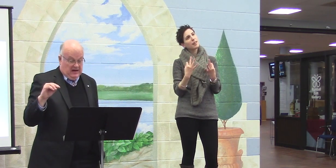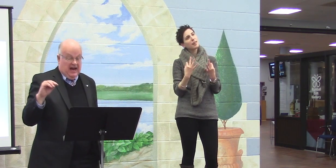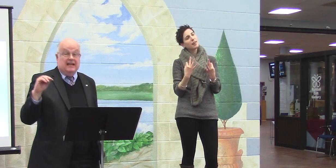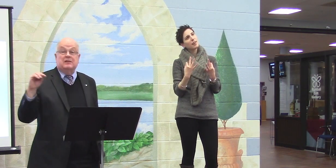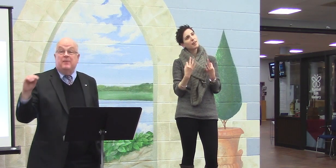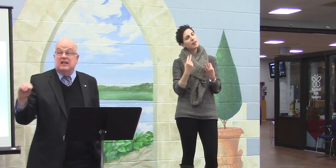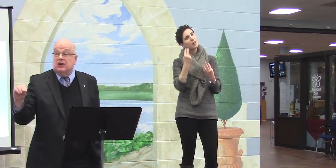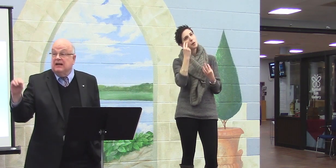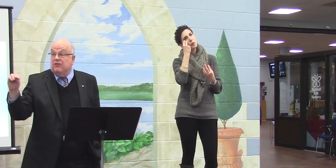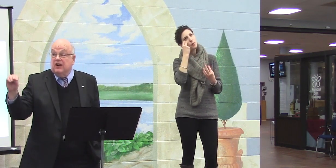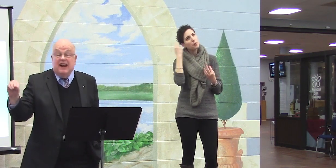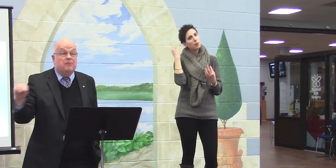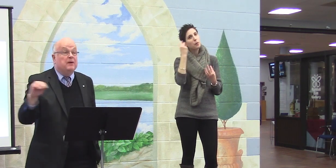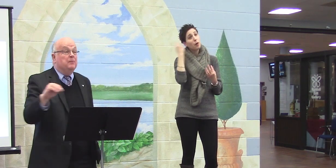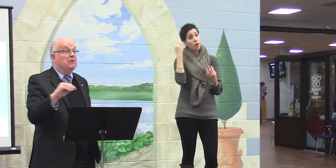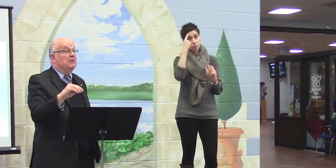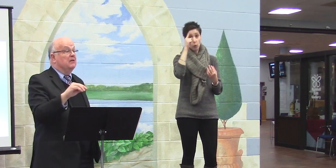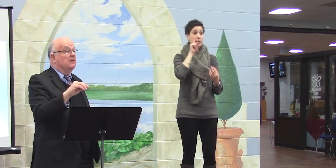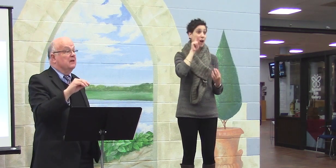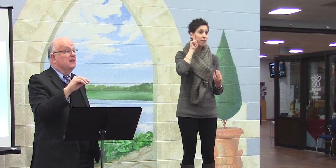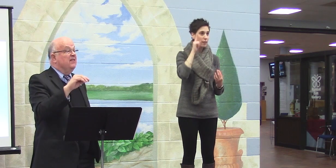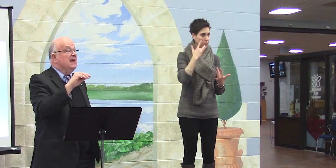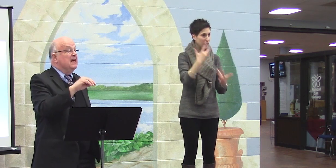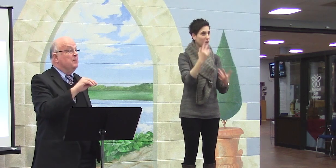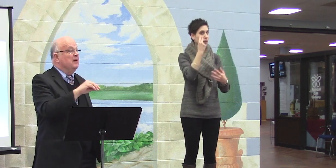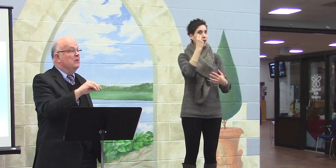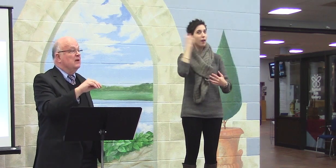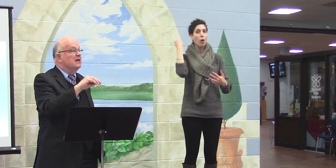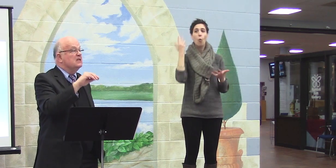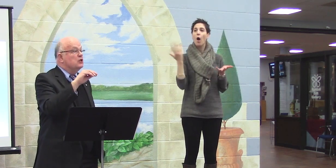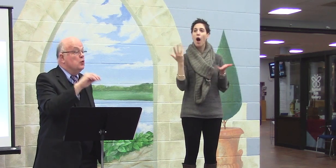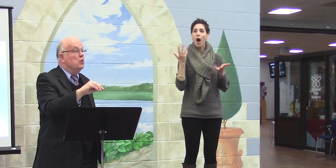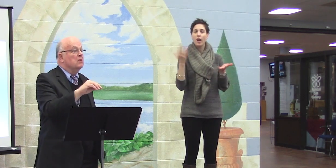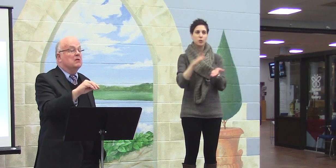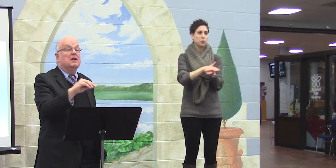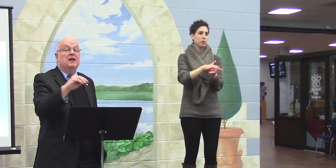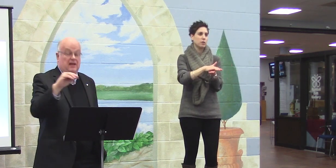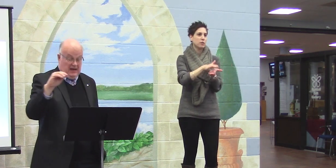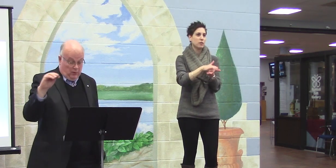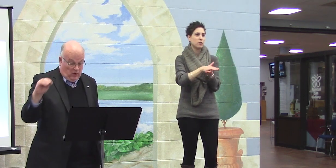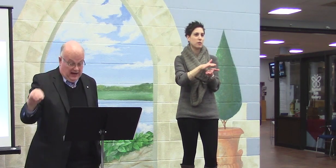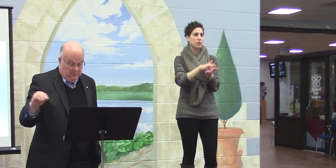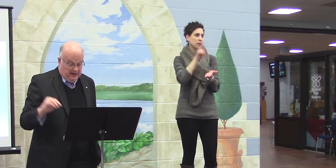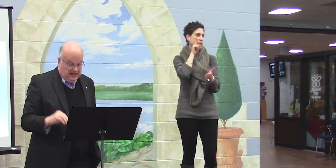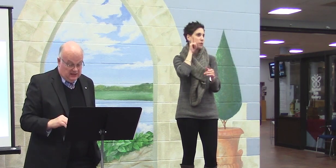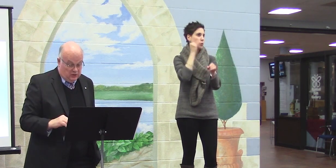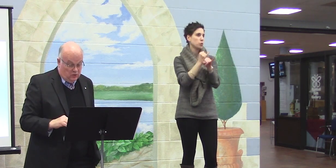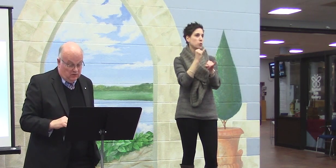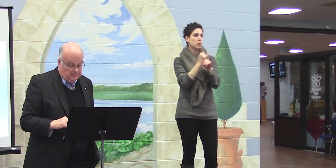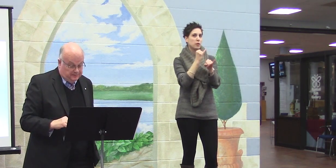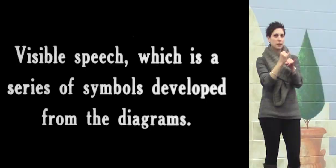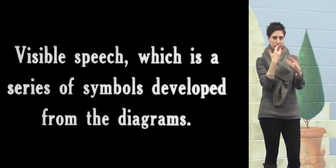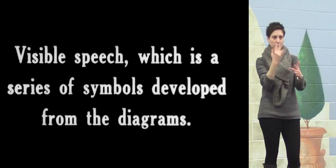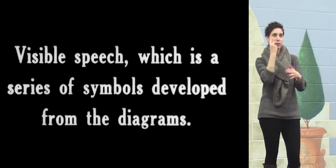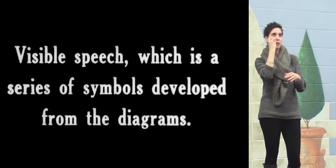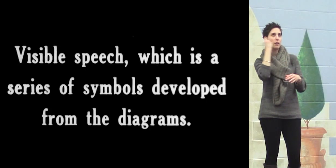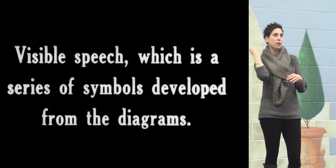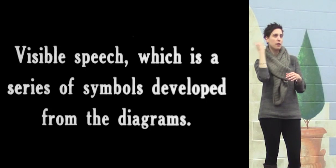And especially for deaf people, thinking about school and what happened at school.